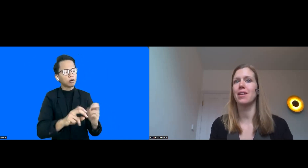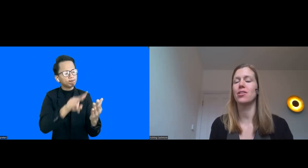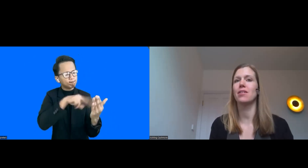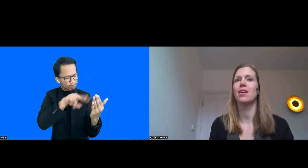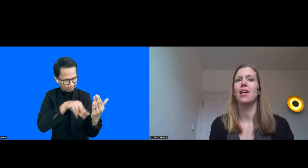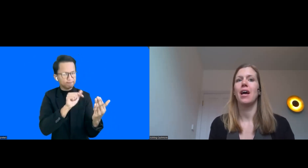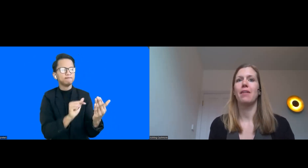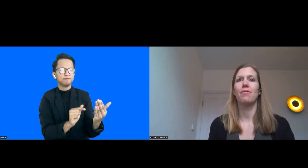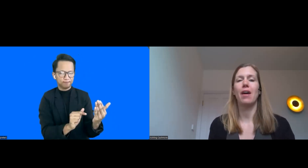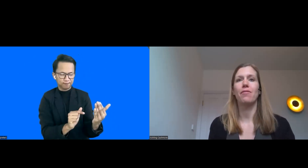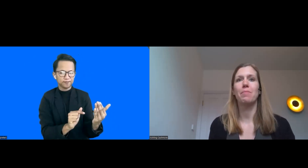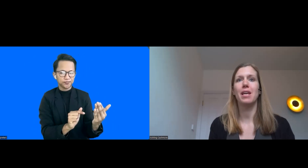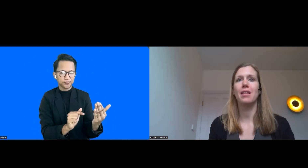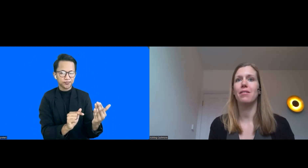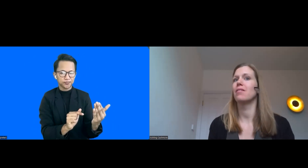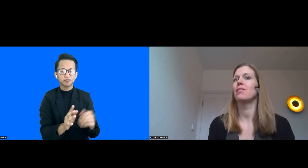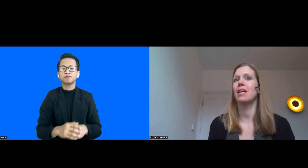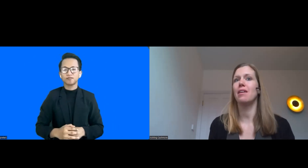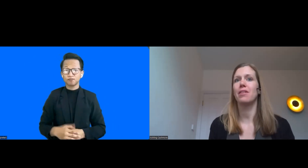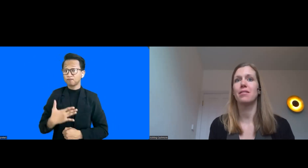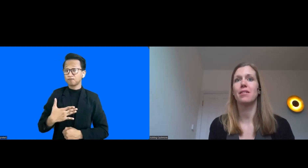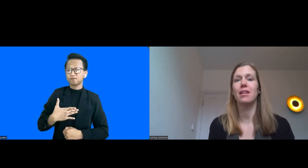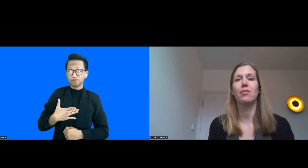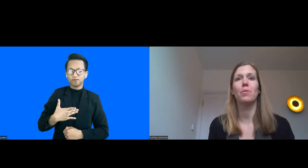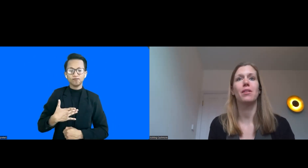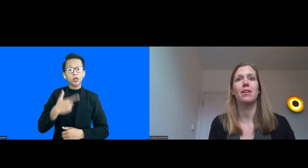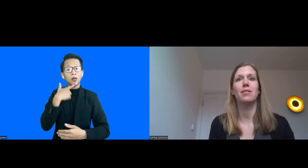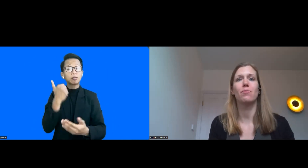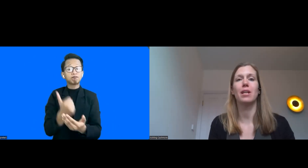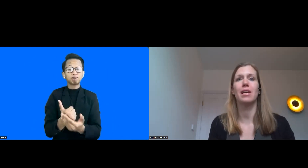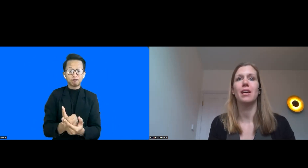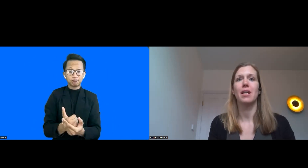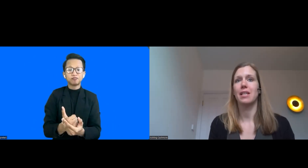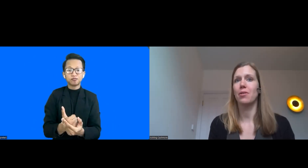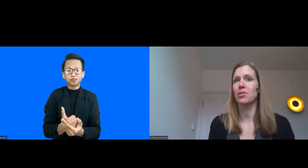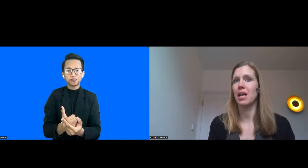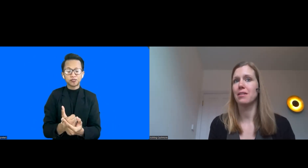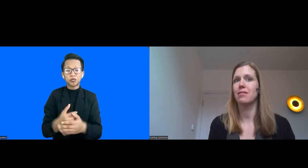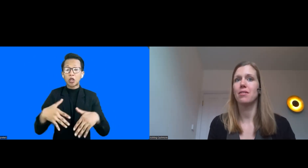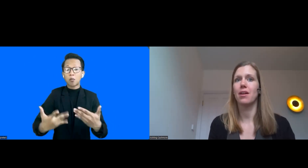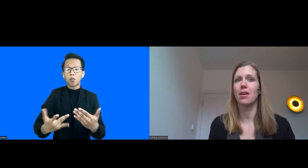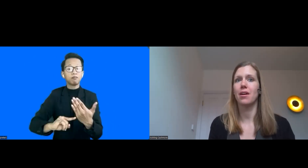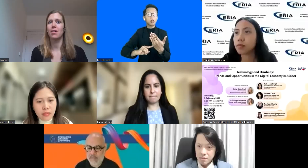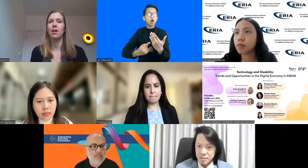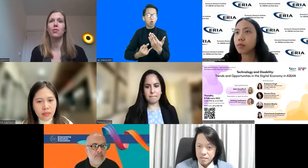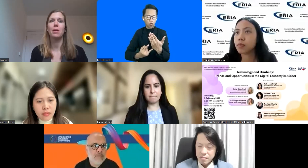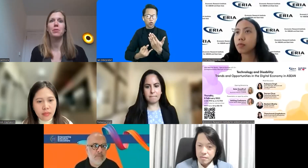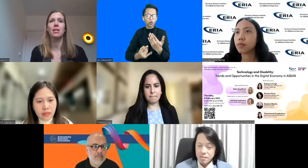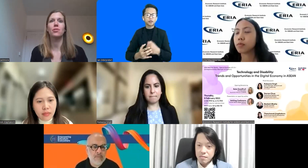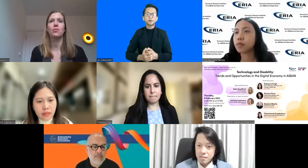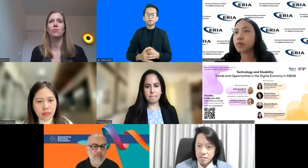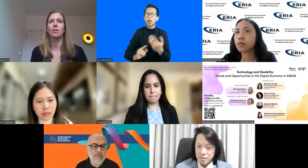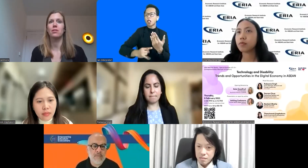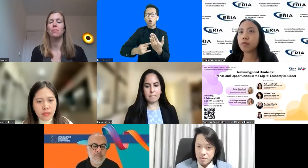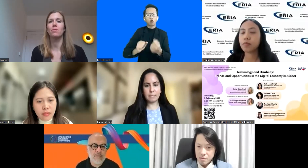in this session and for me the key things to leave you with is really technology has great